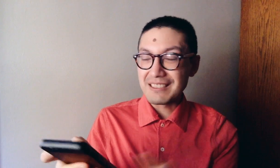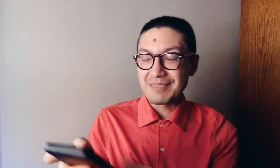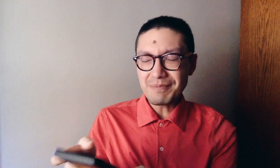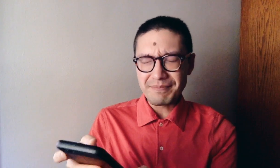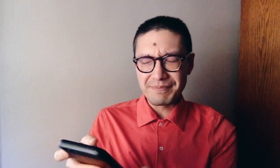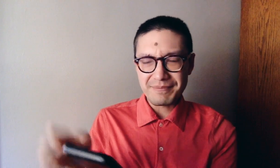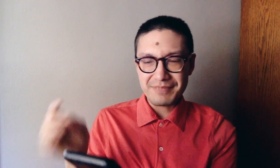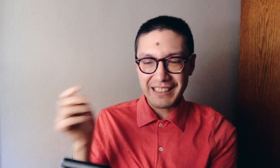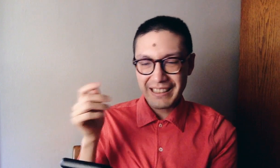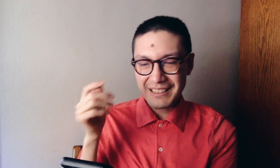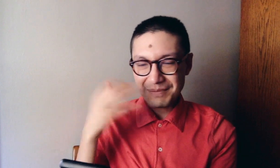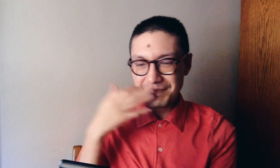like that.